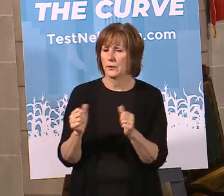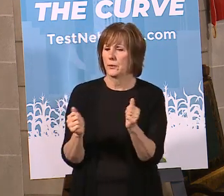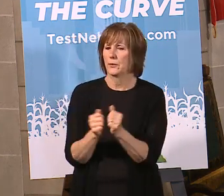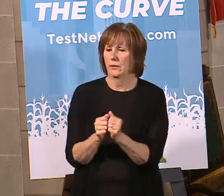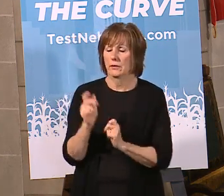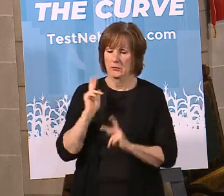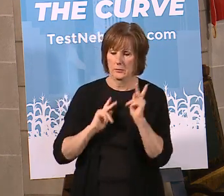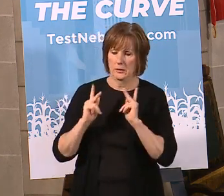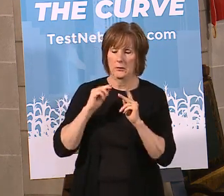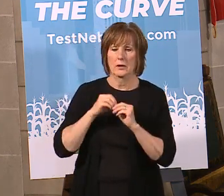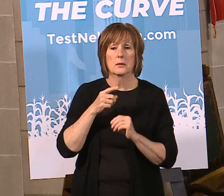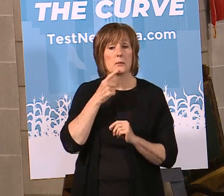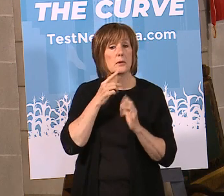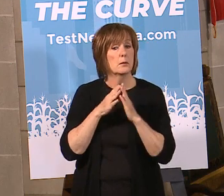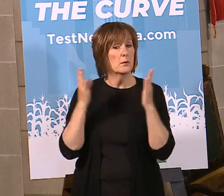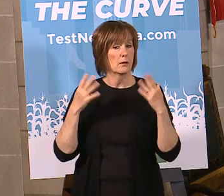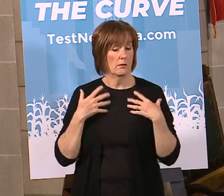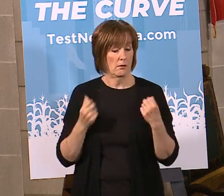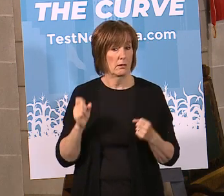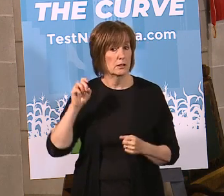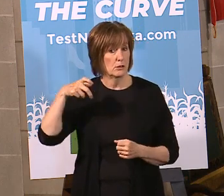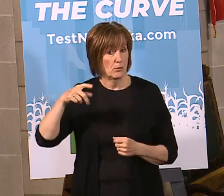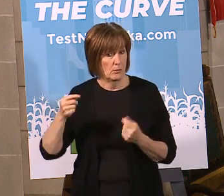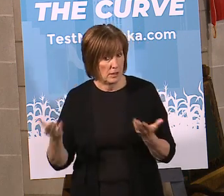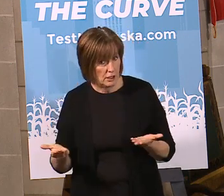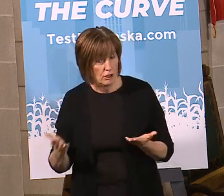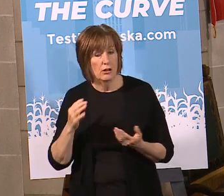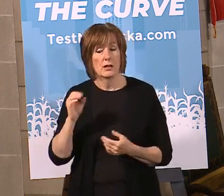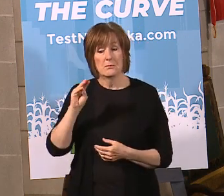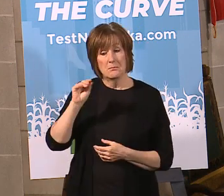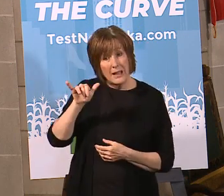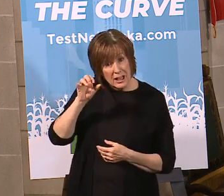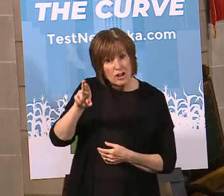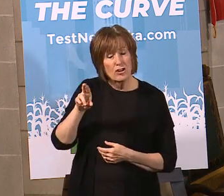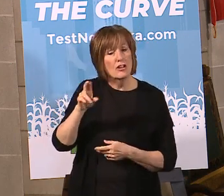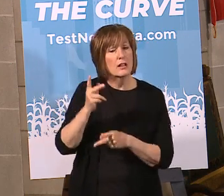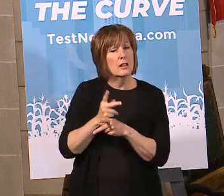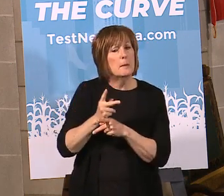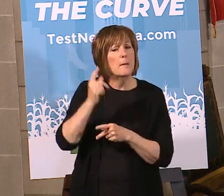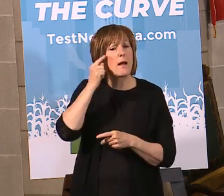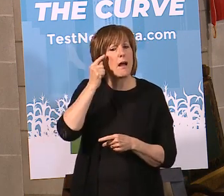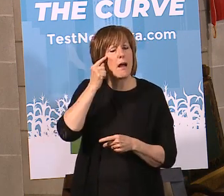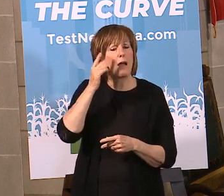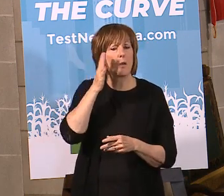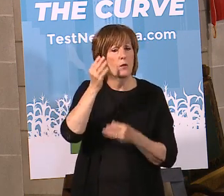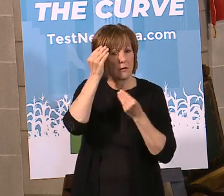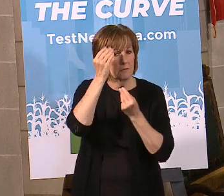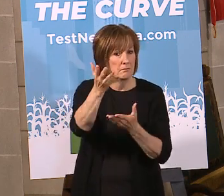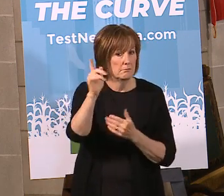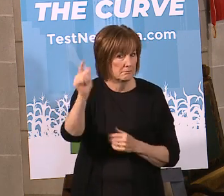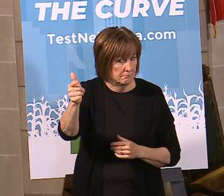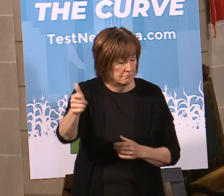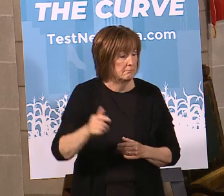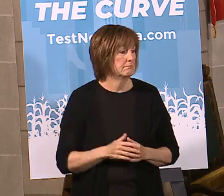folks in the public health department here and the mayor with regard to that, so stay tuned. We'll have more information. Michelle Bandura, KETV.